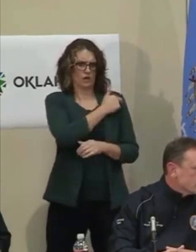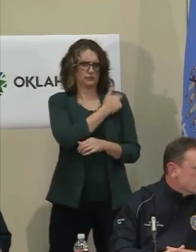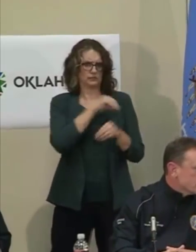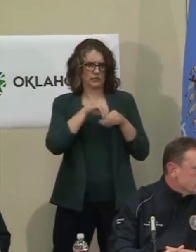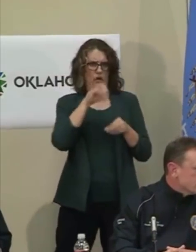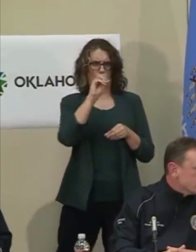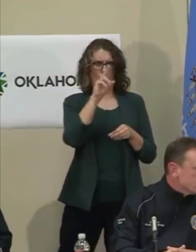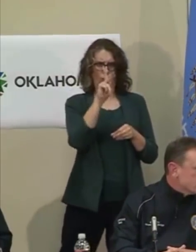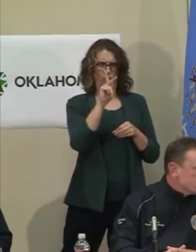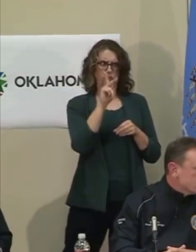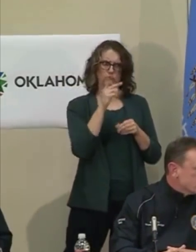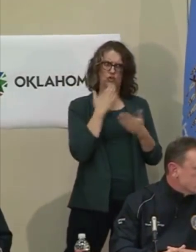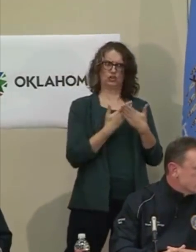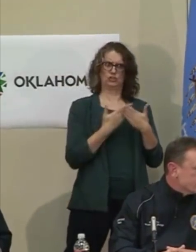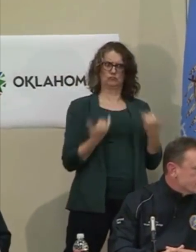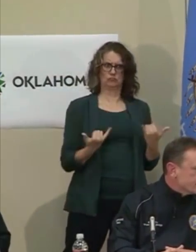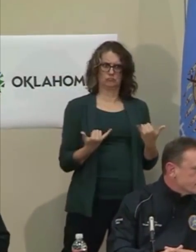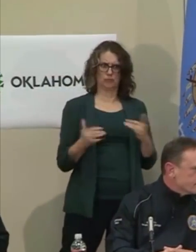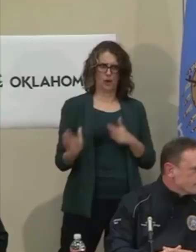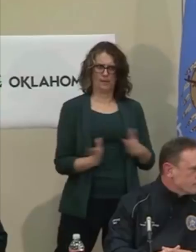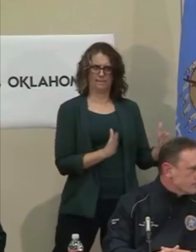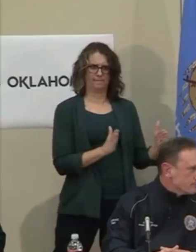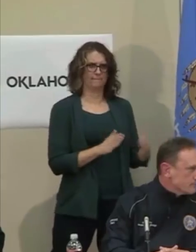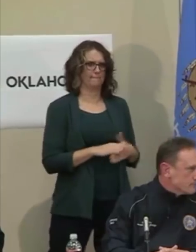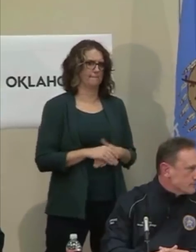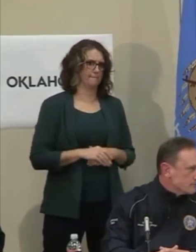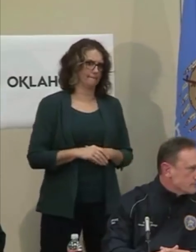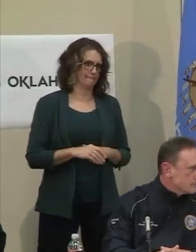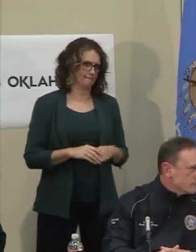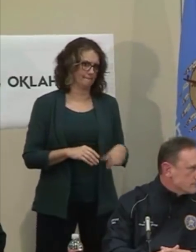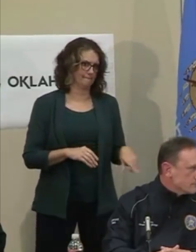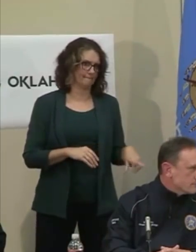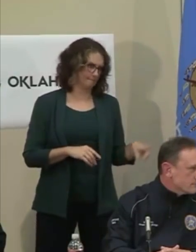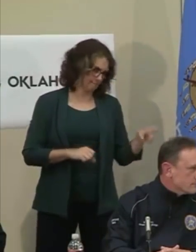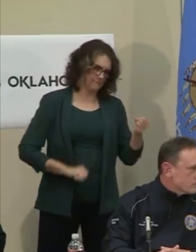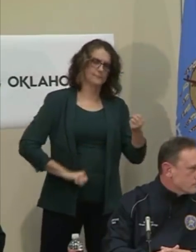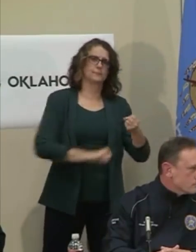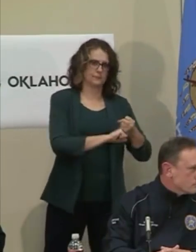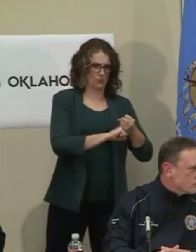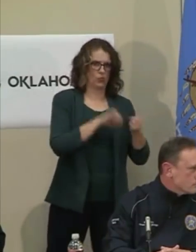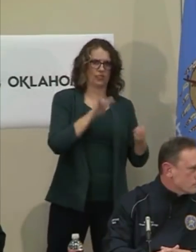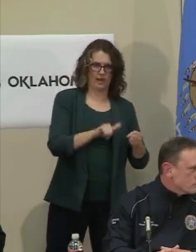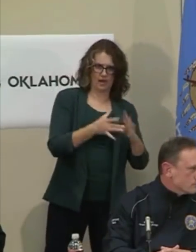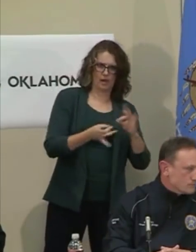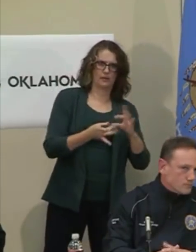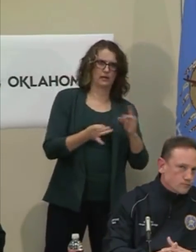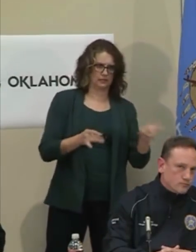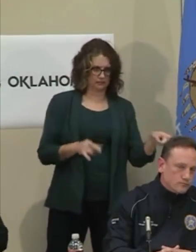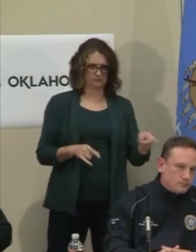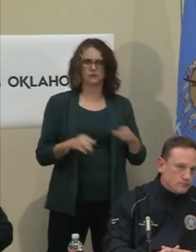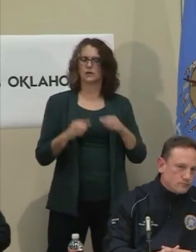I support what Secretary Lotharidge says. We are in communication with our rural